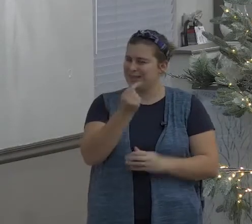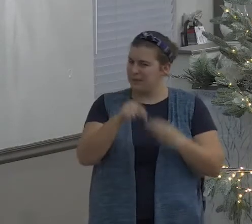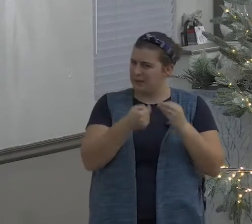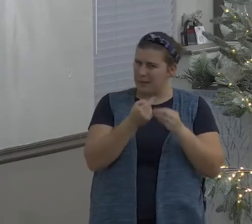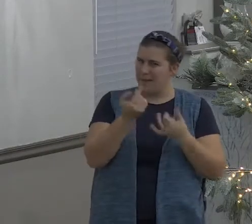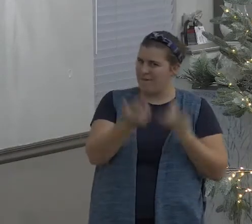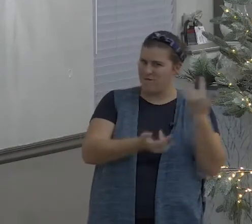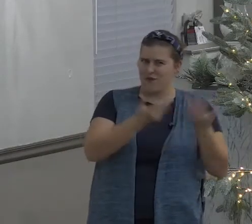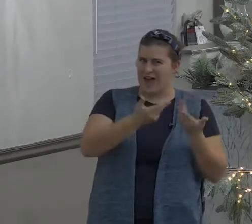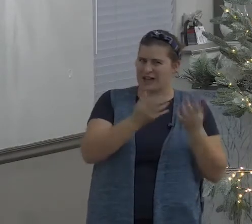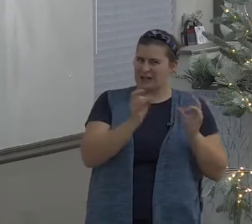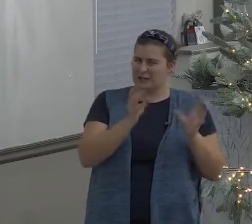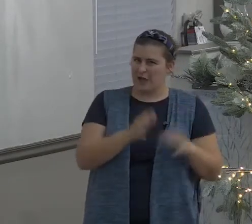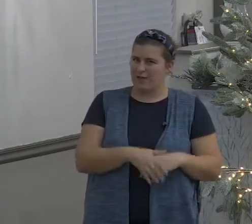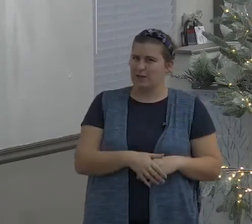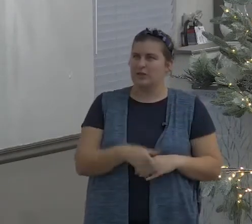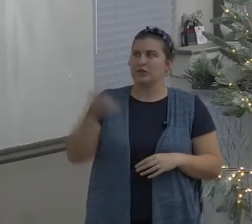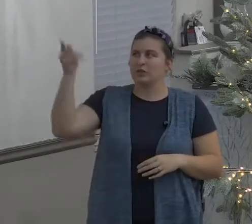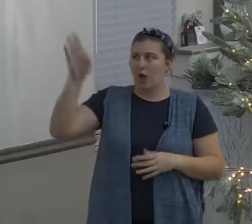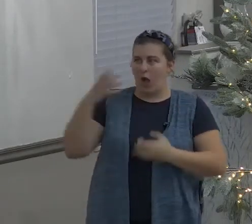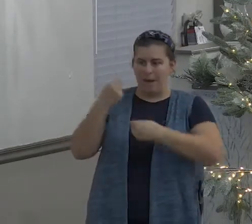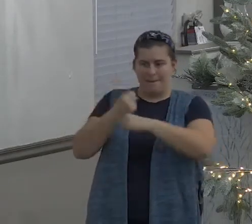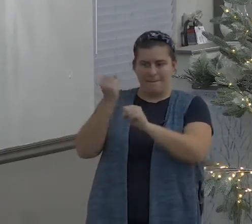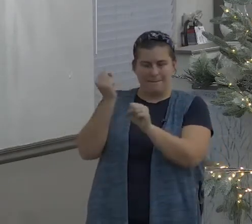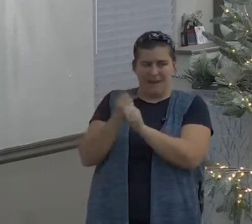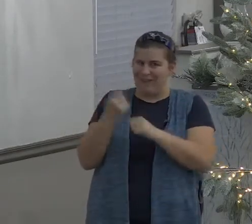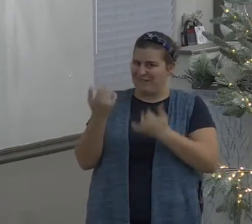I don't want to be I don't want to go in fire